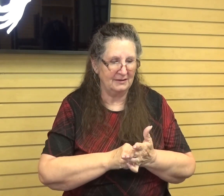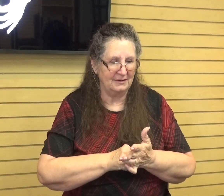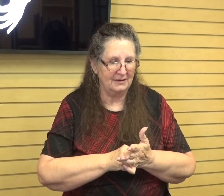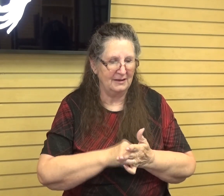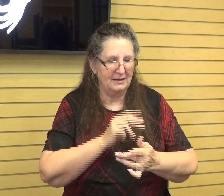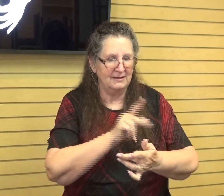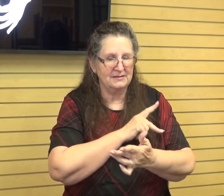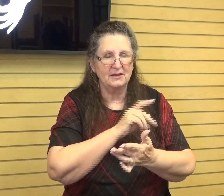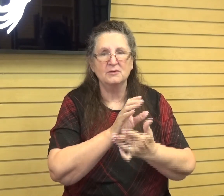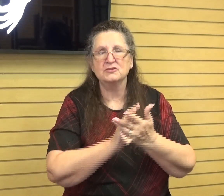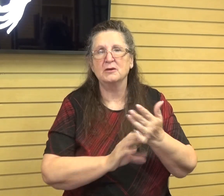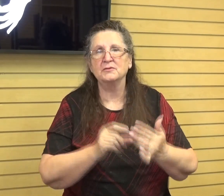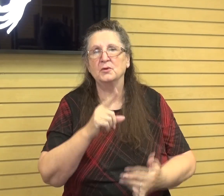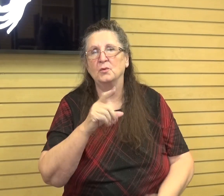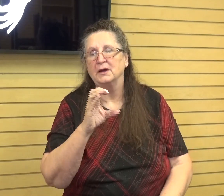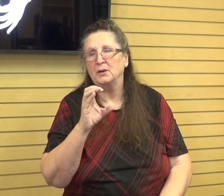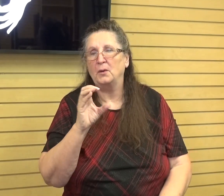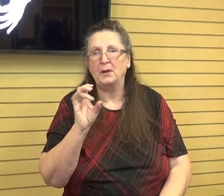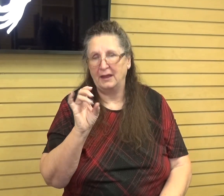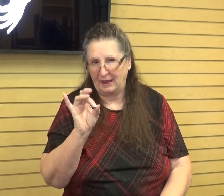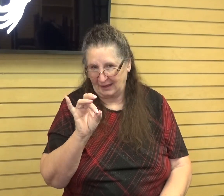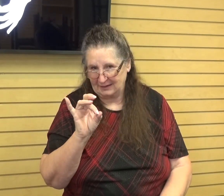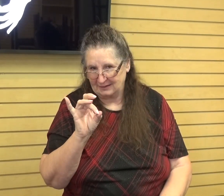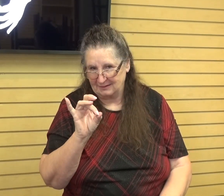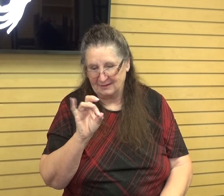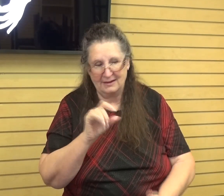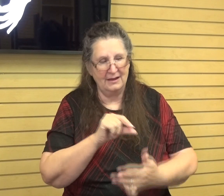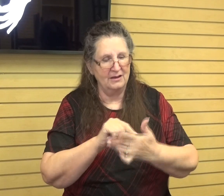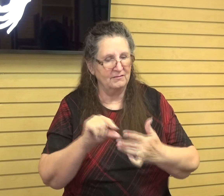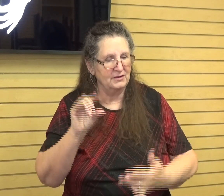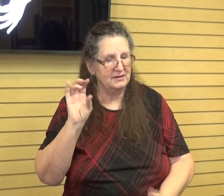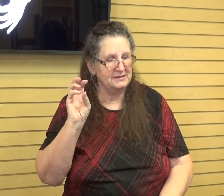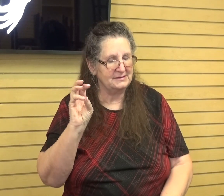verses 6 through 13.